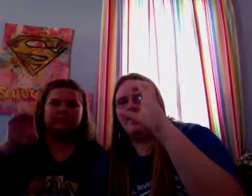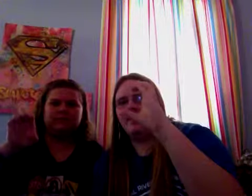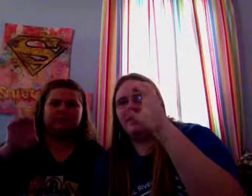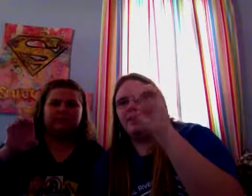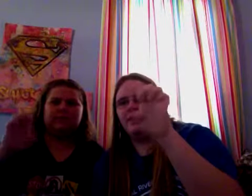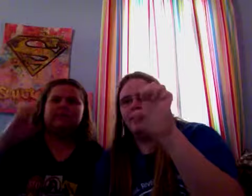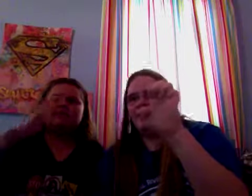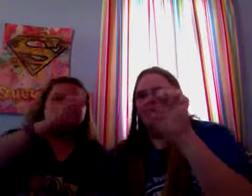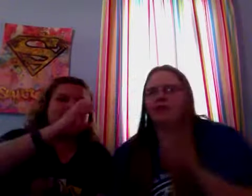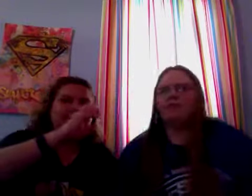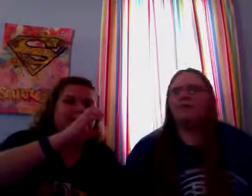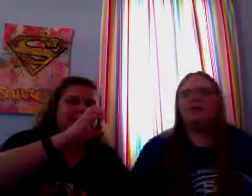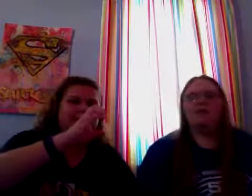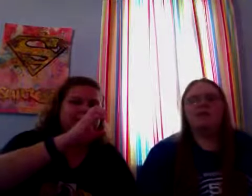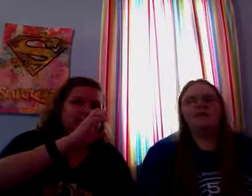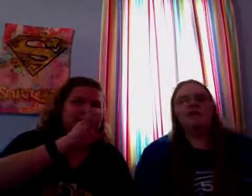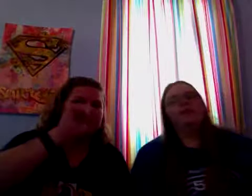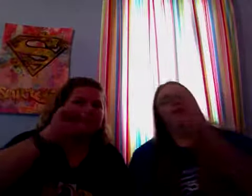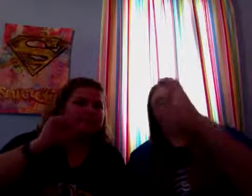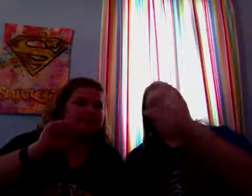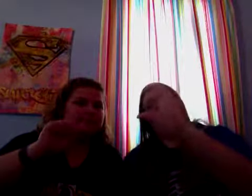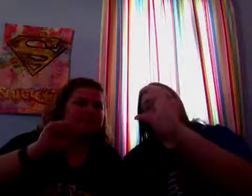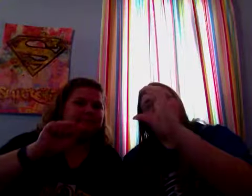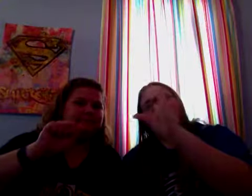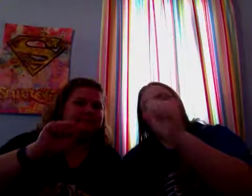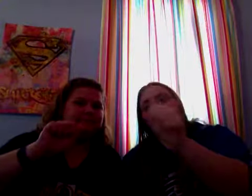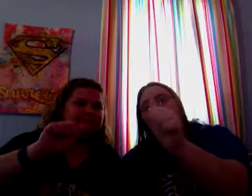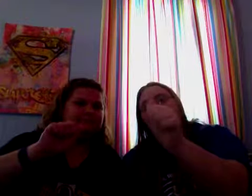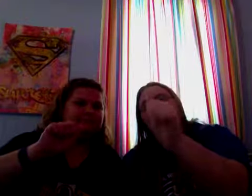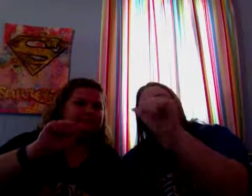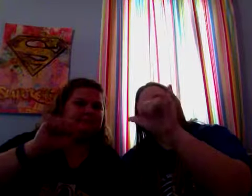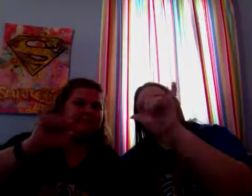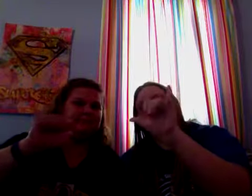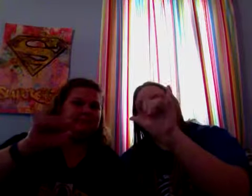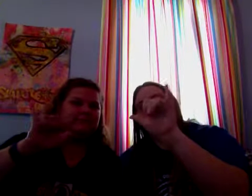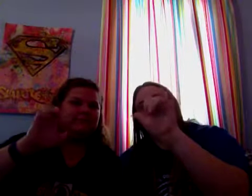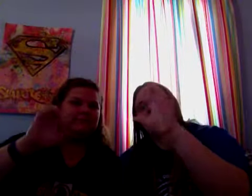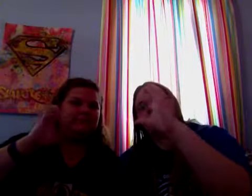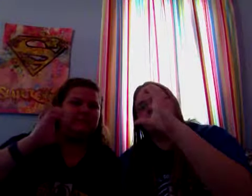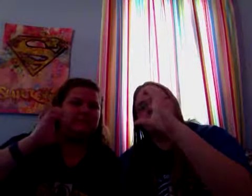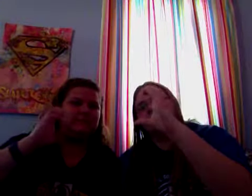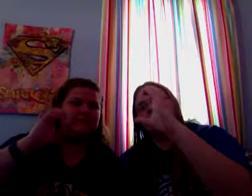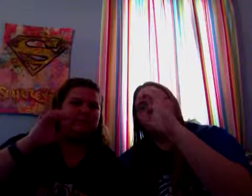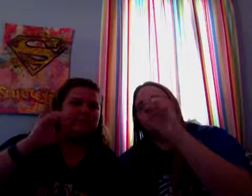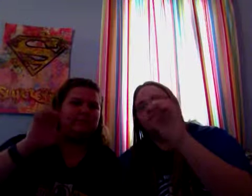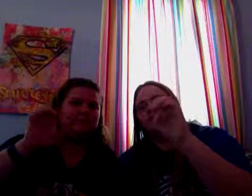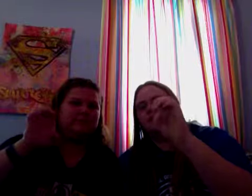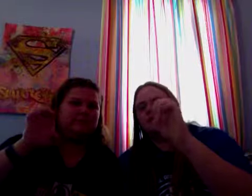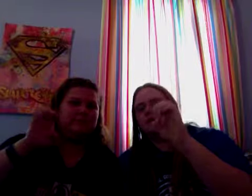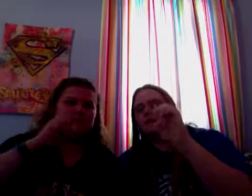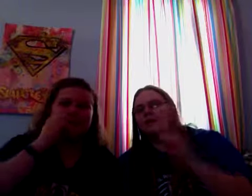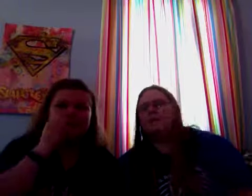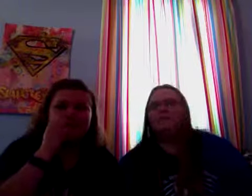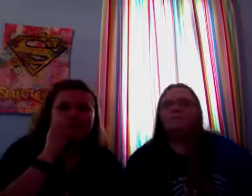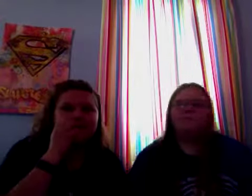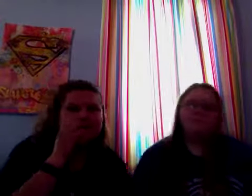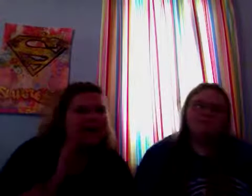it's c c a y c you're saying